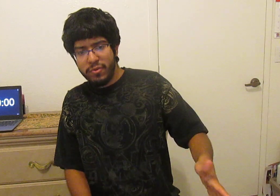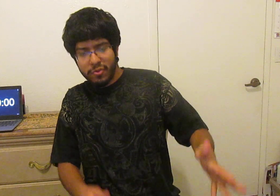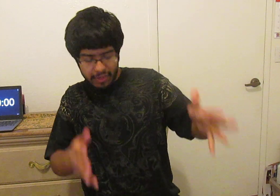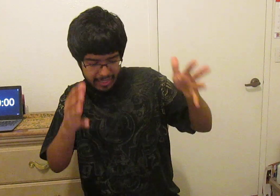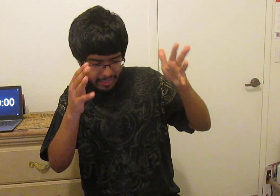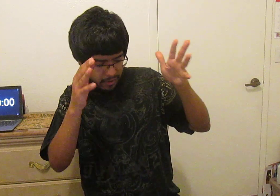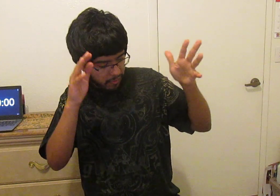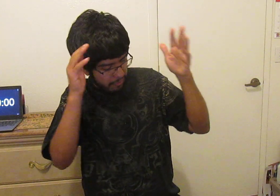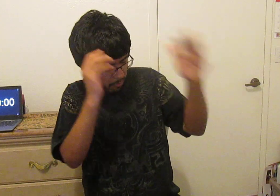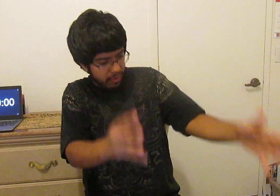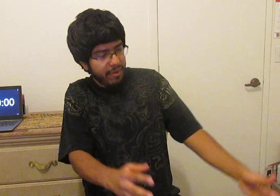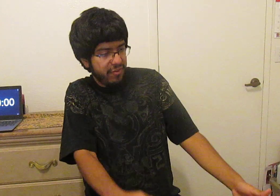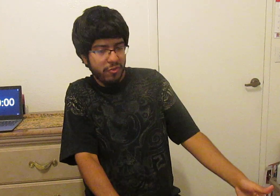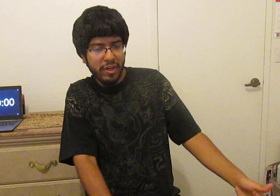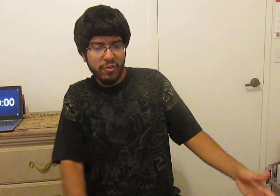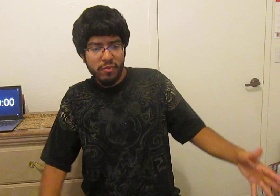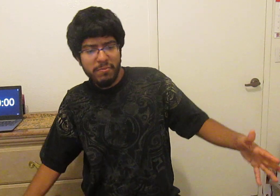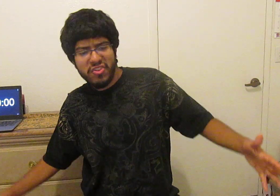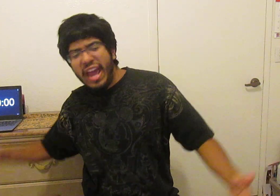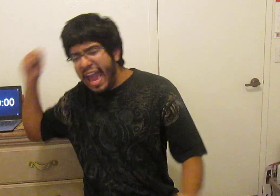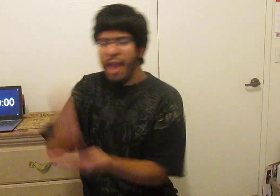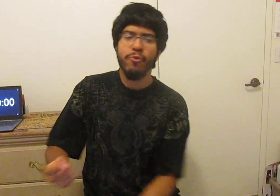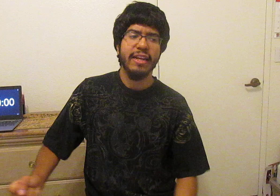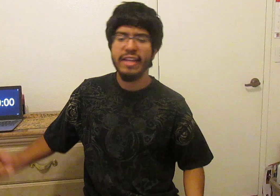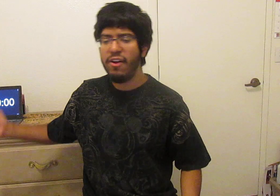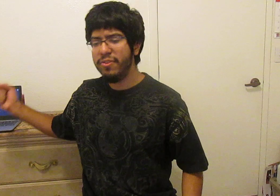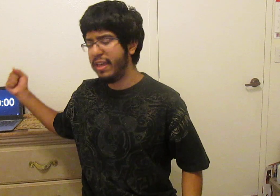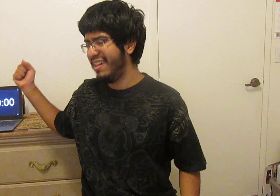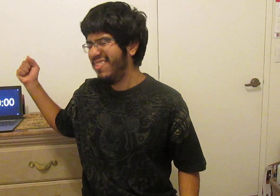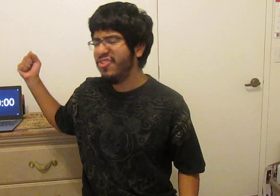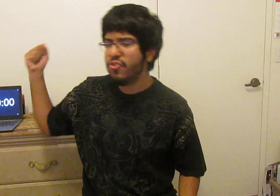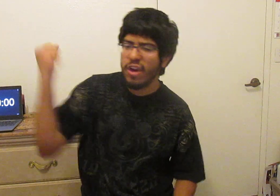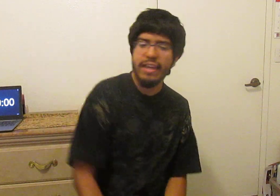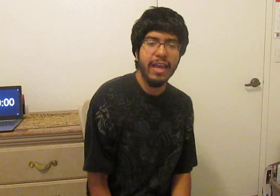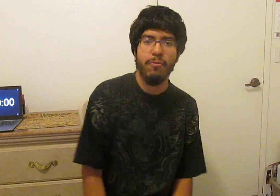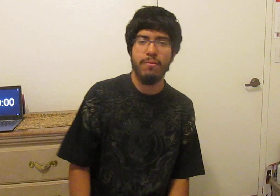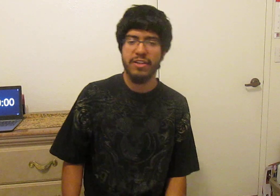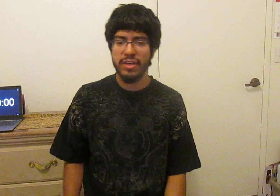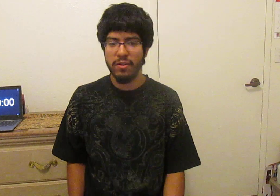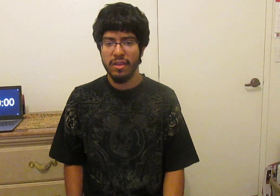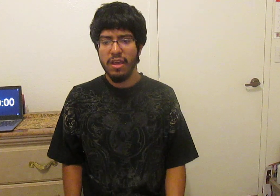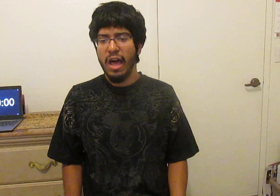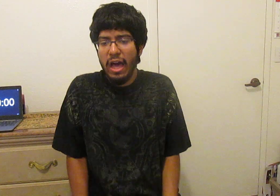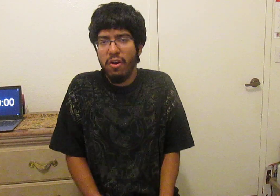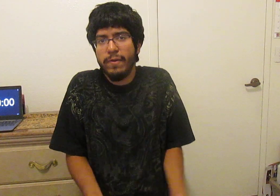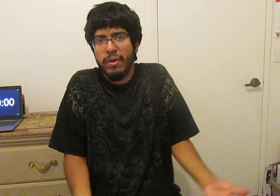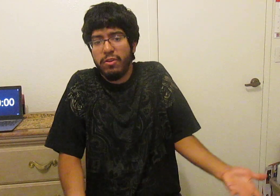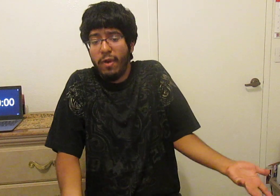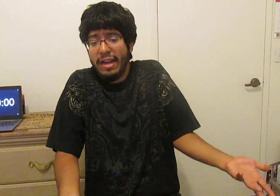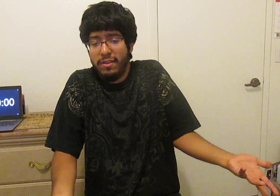to like the mole-based situation when I'm just hammering down like the strike camera on my channel I don't know if I'll be able to react to